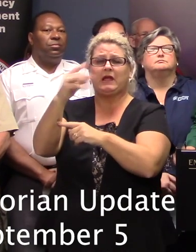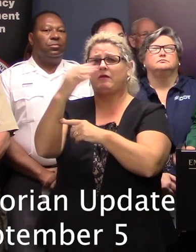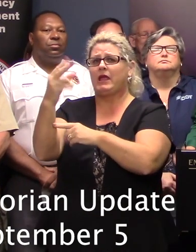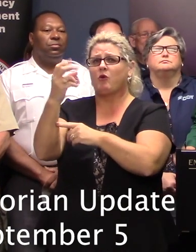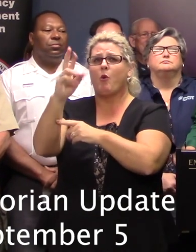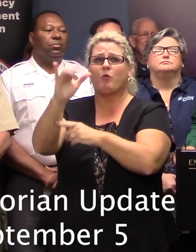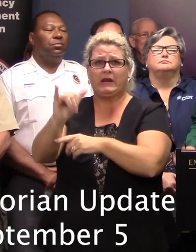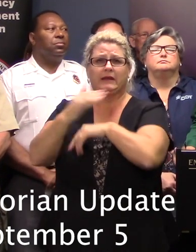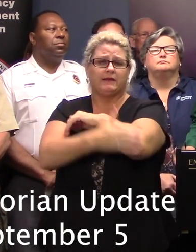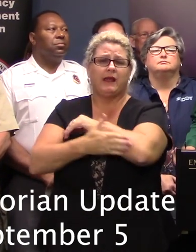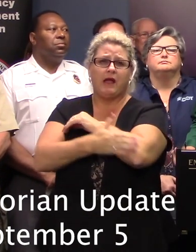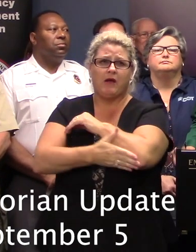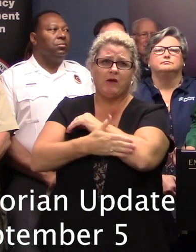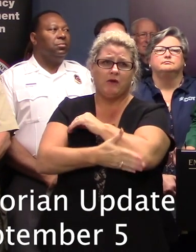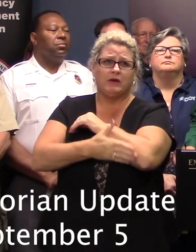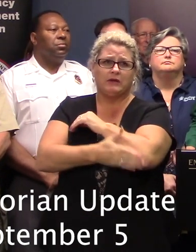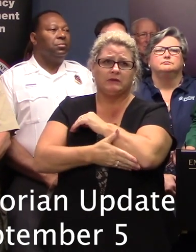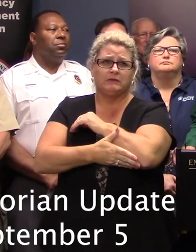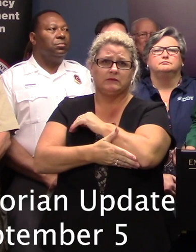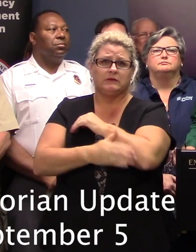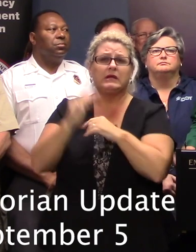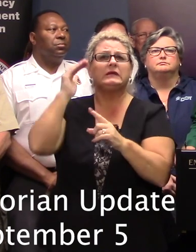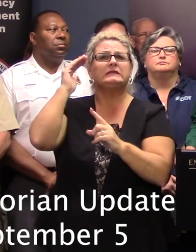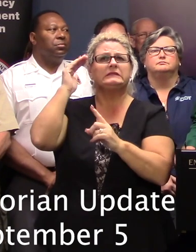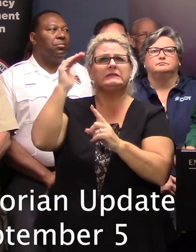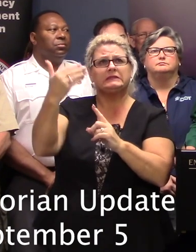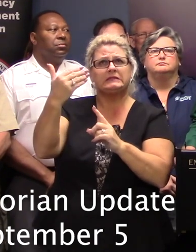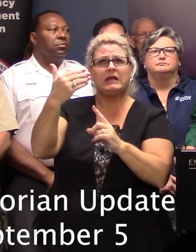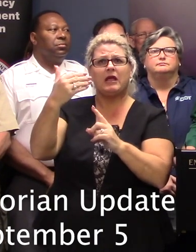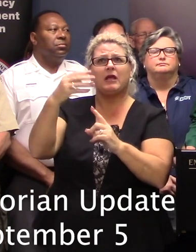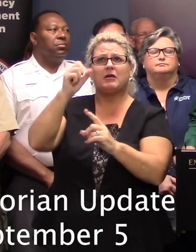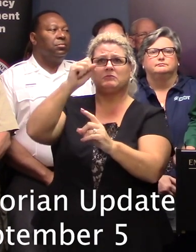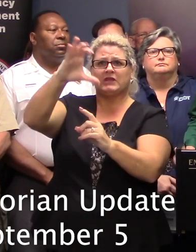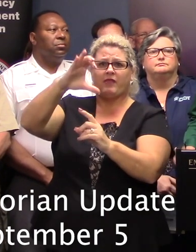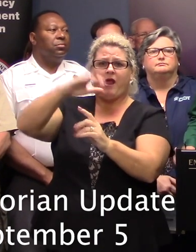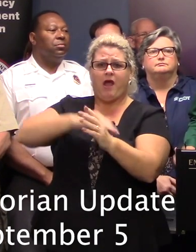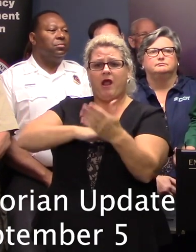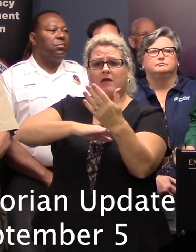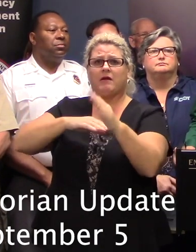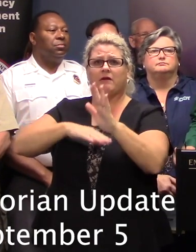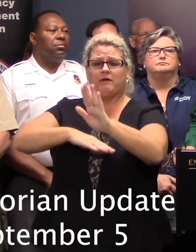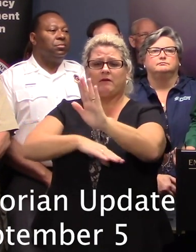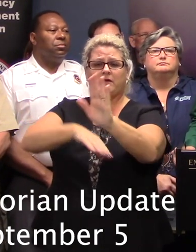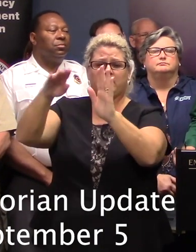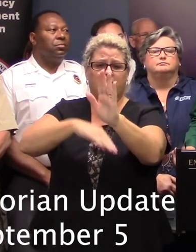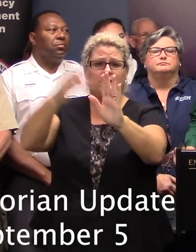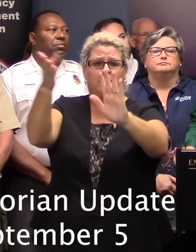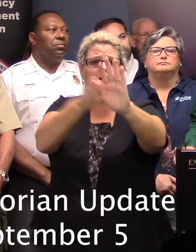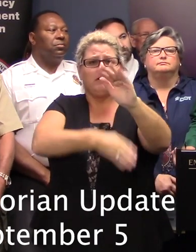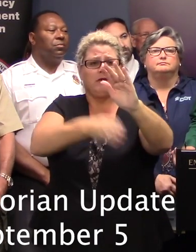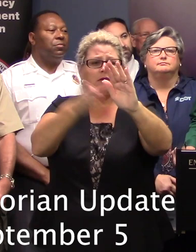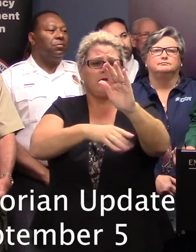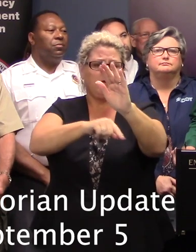where it seems that, although the lower part of the state got off a little lighter than expected, it looks like